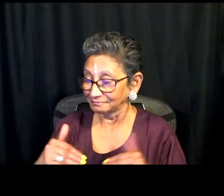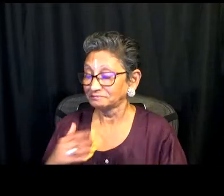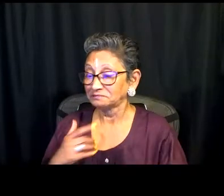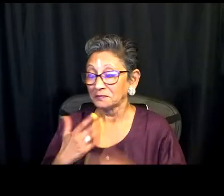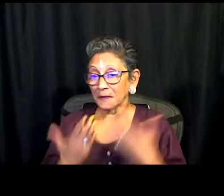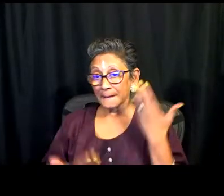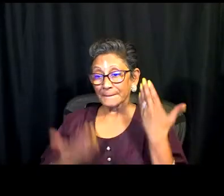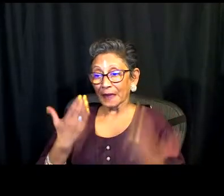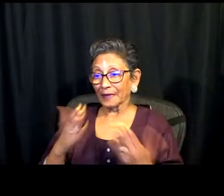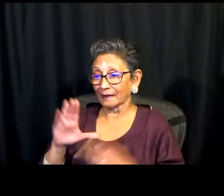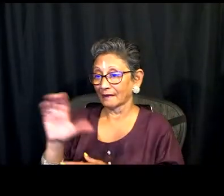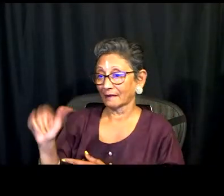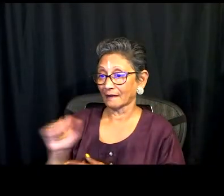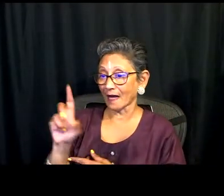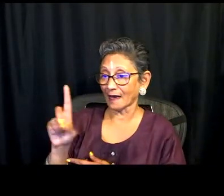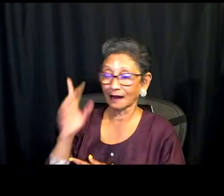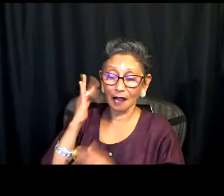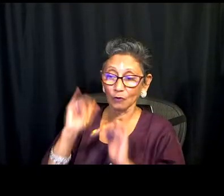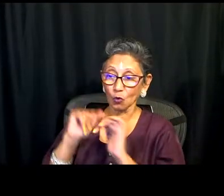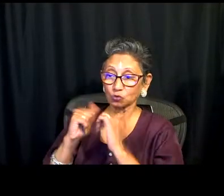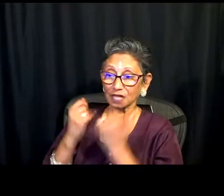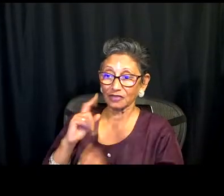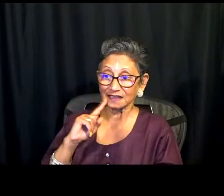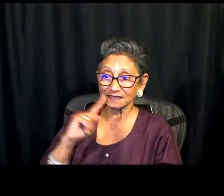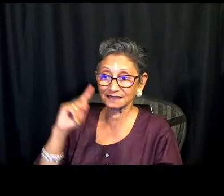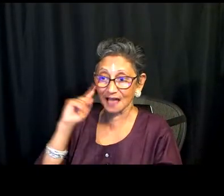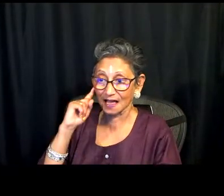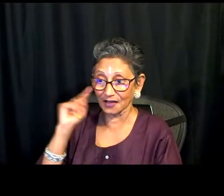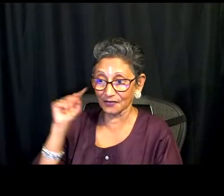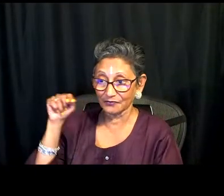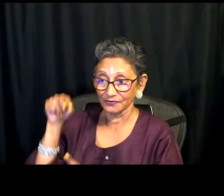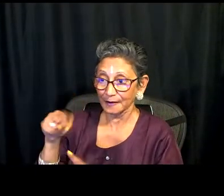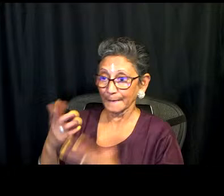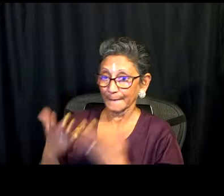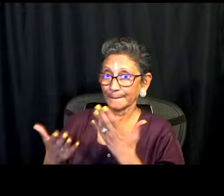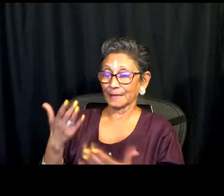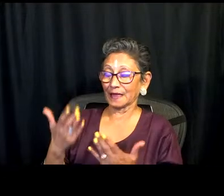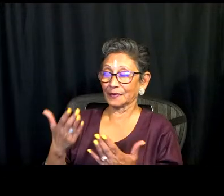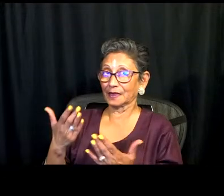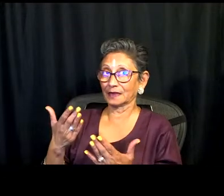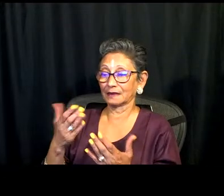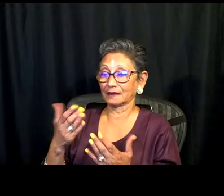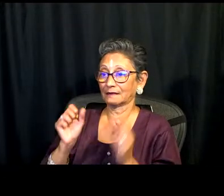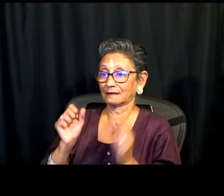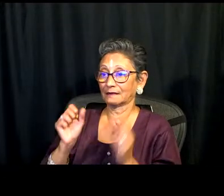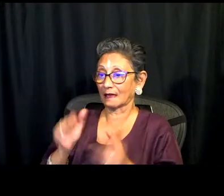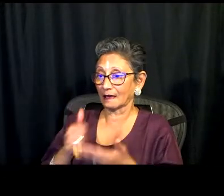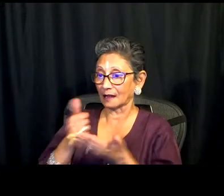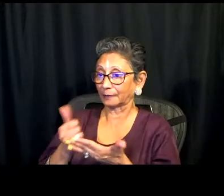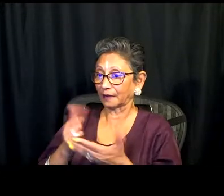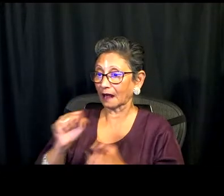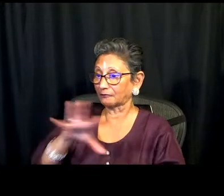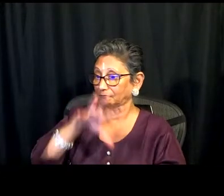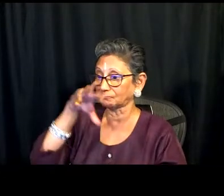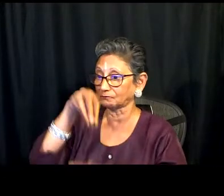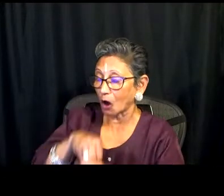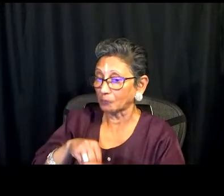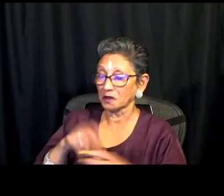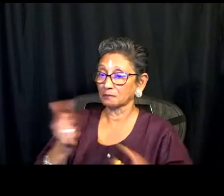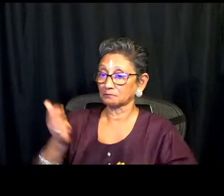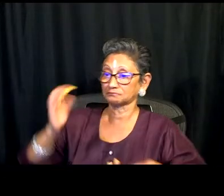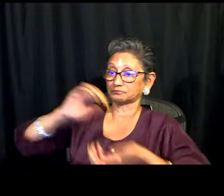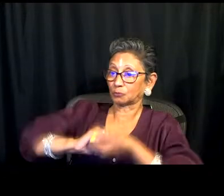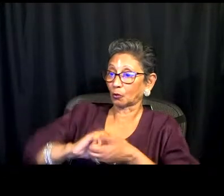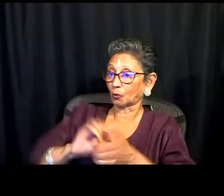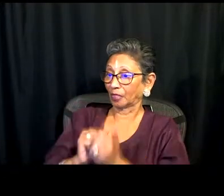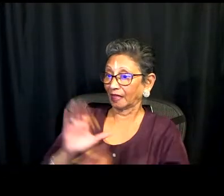it serves as a wonderful model for other districts to emulate maybe the california association for